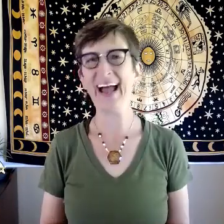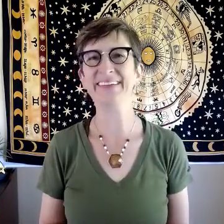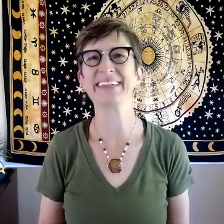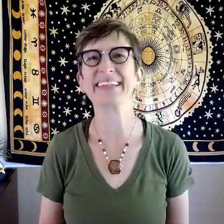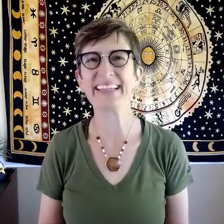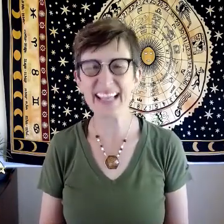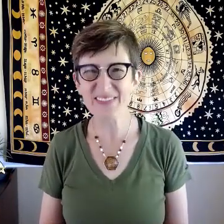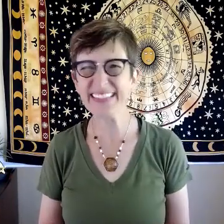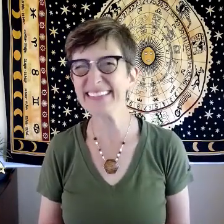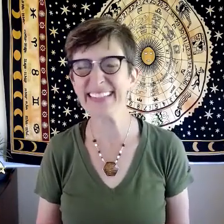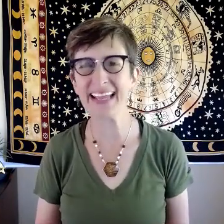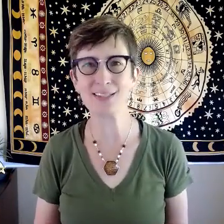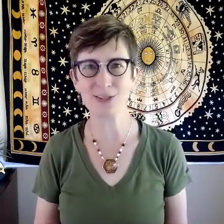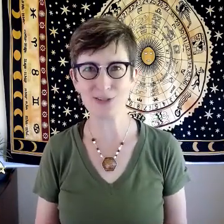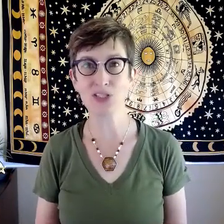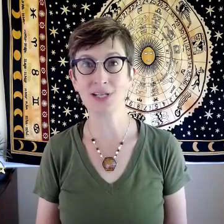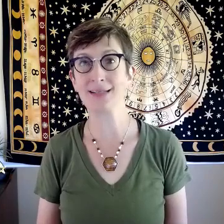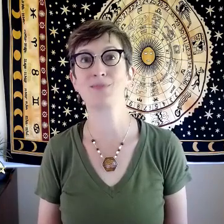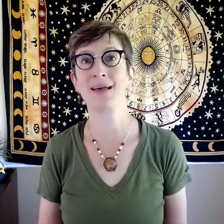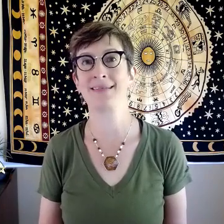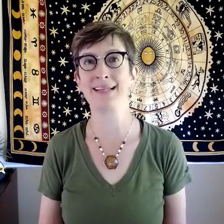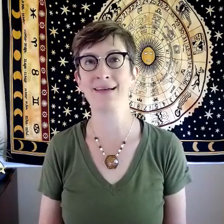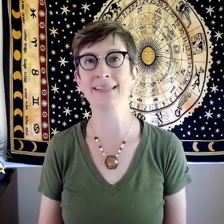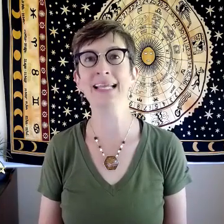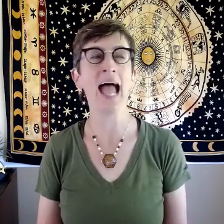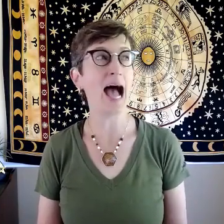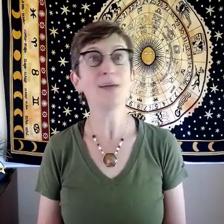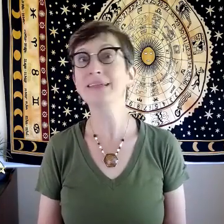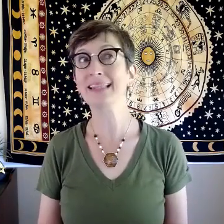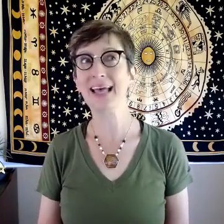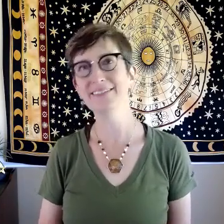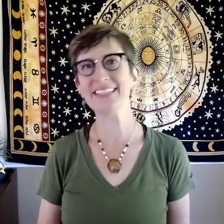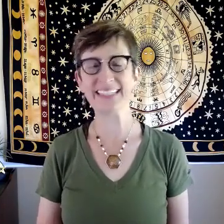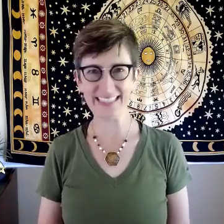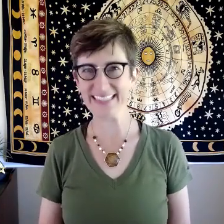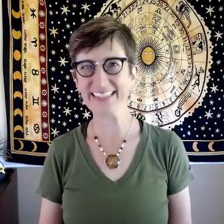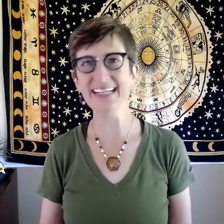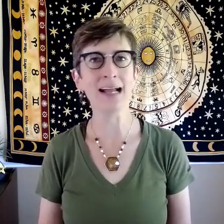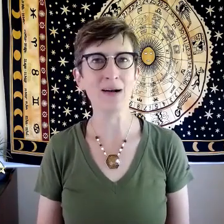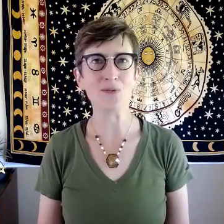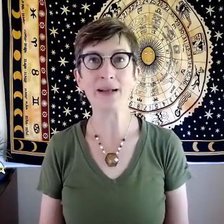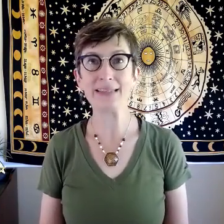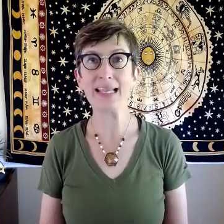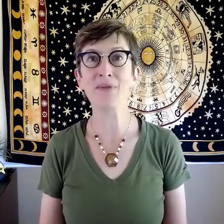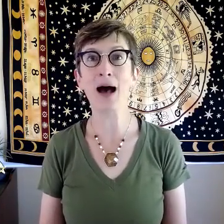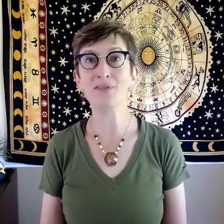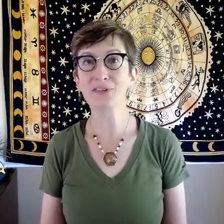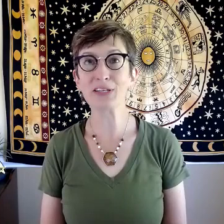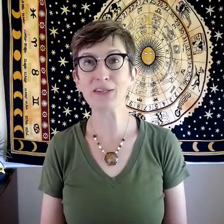I really came here today to shine a spotlight on I would love to hear what came up for you